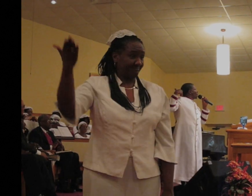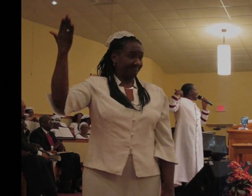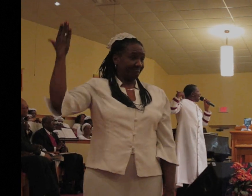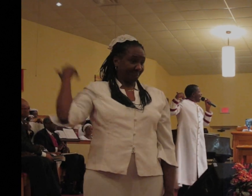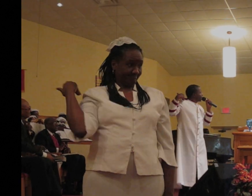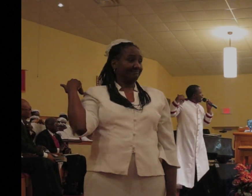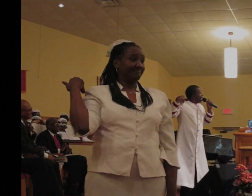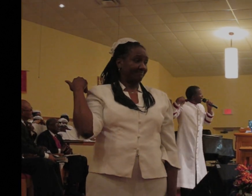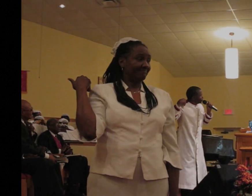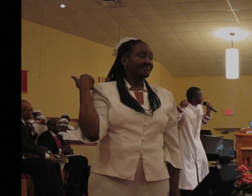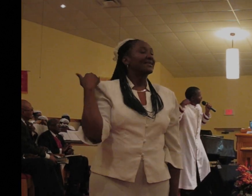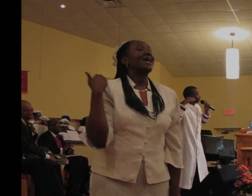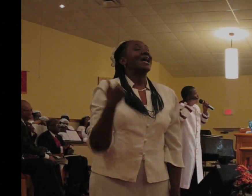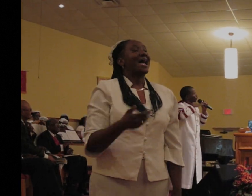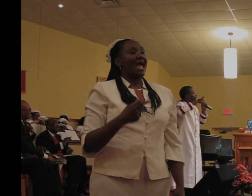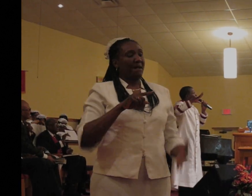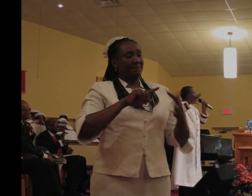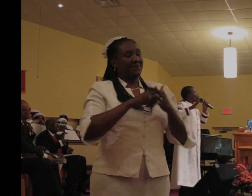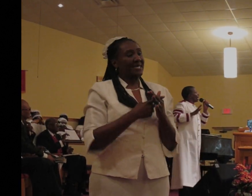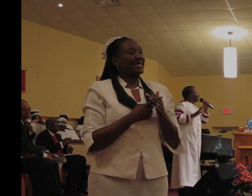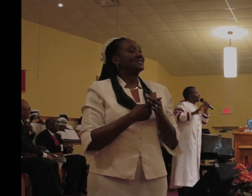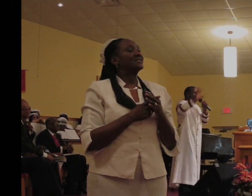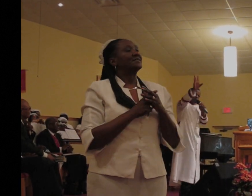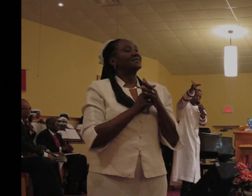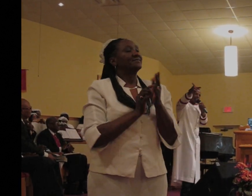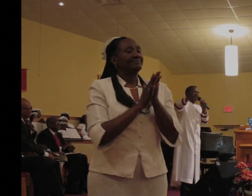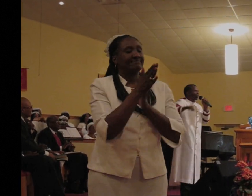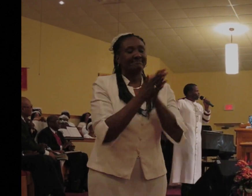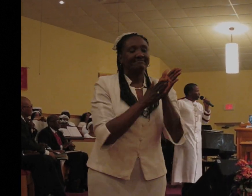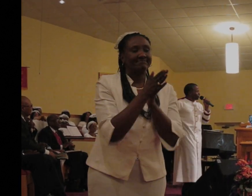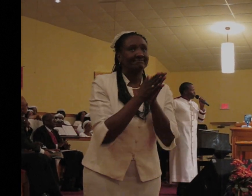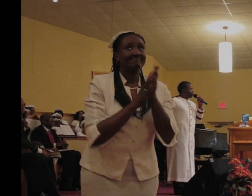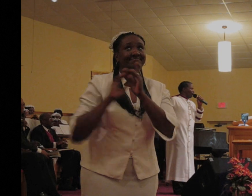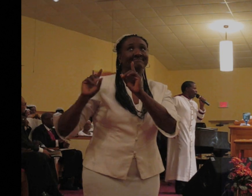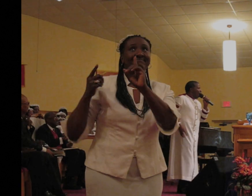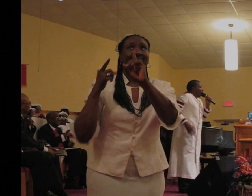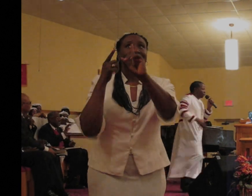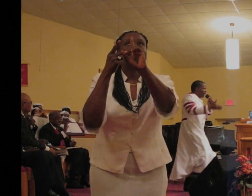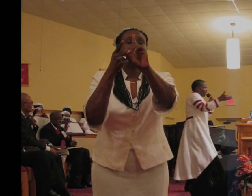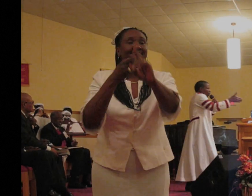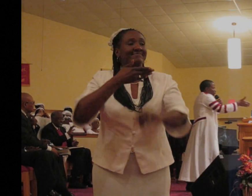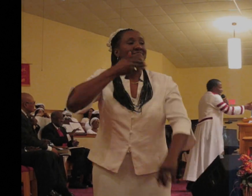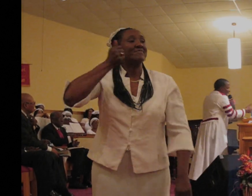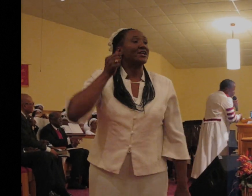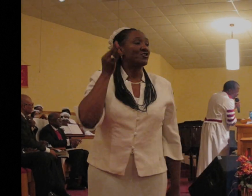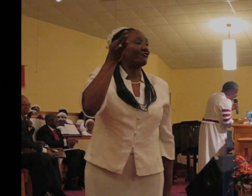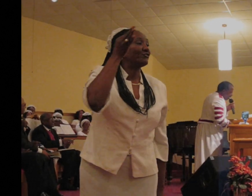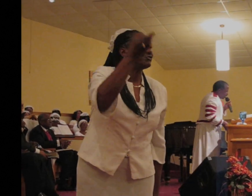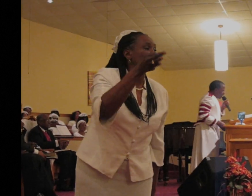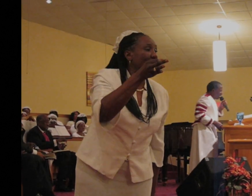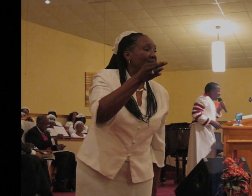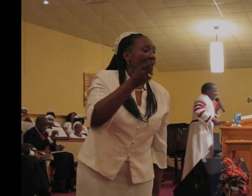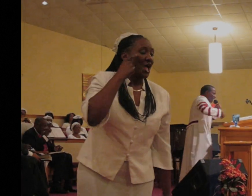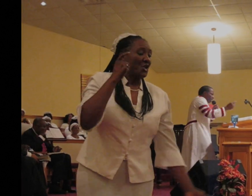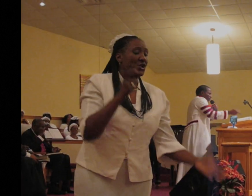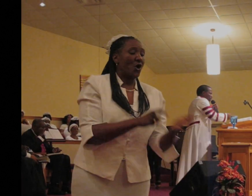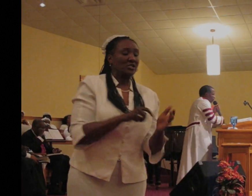behind. And begin to work your way towards that of your future. You've got to look at calm and get your